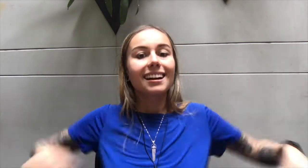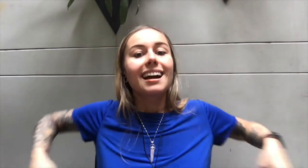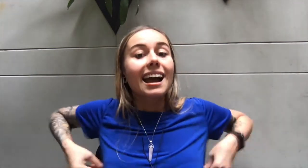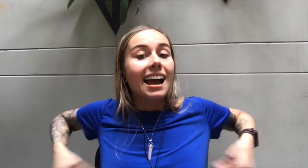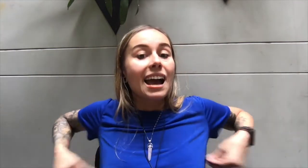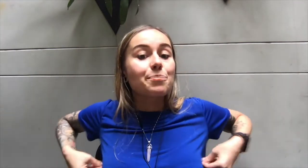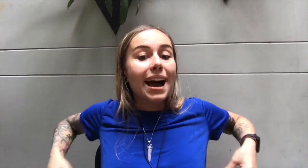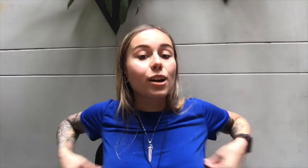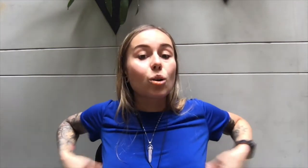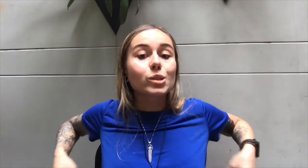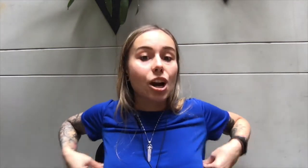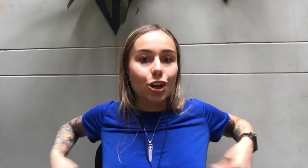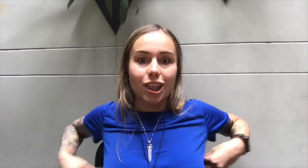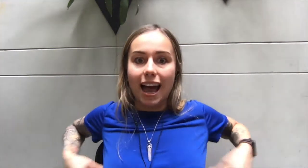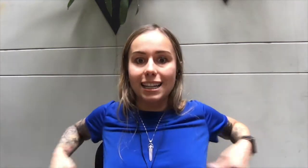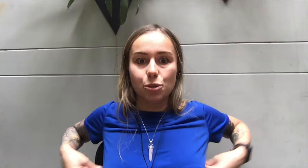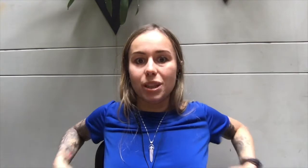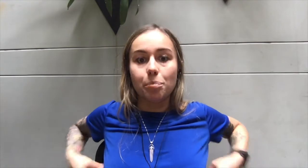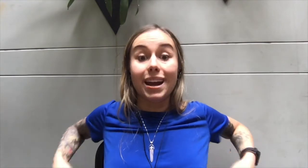And my goals are aligned with money.